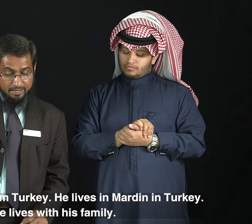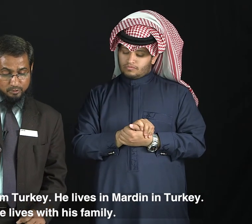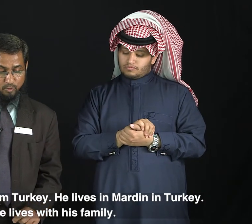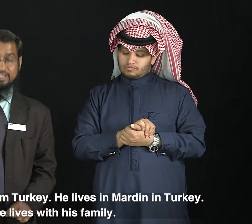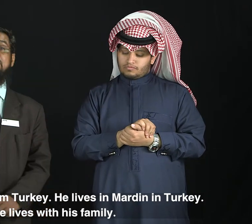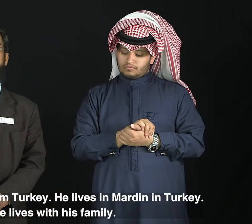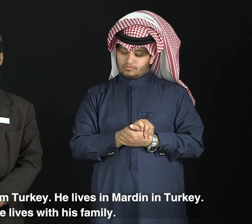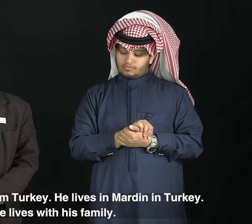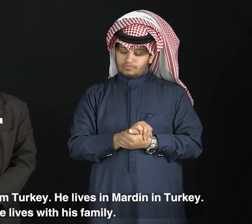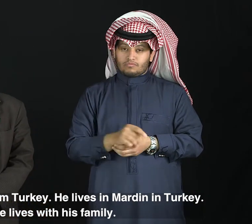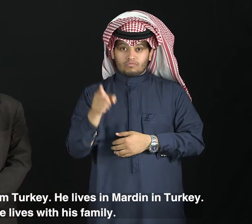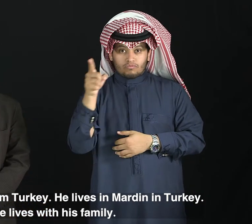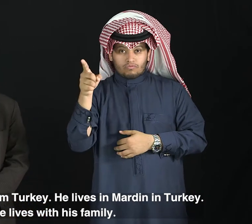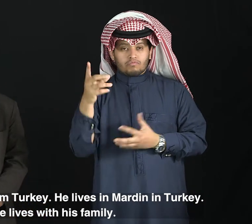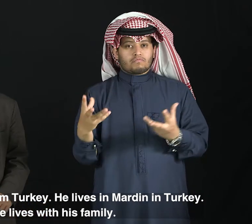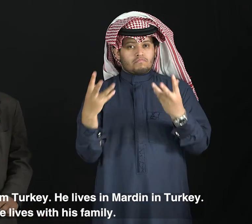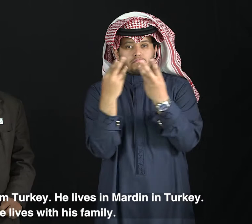He lives with his family.